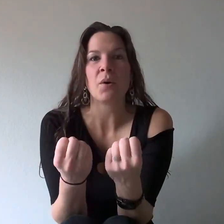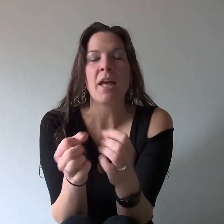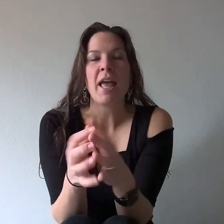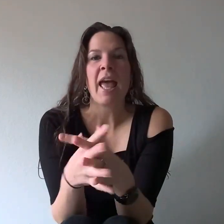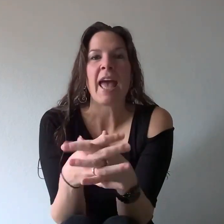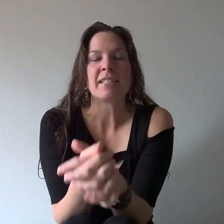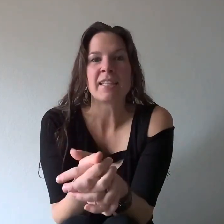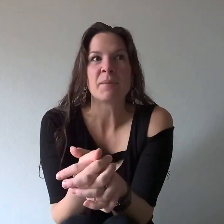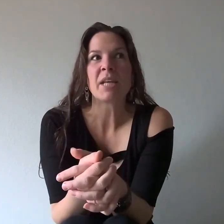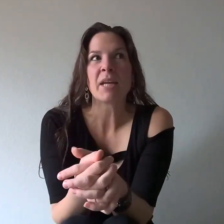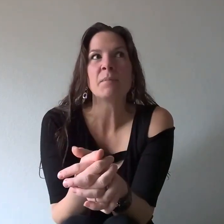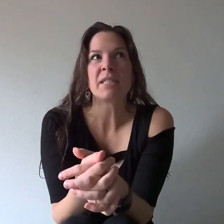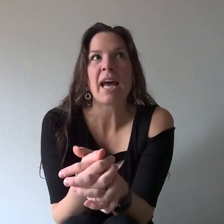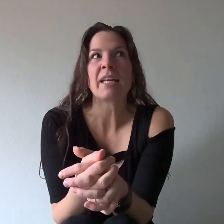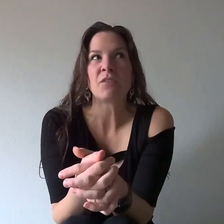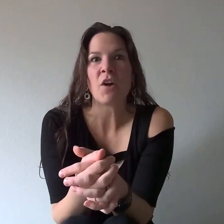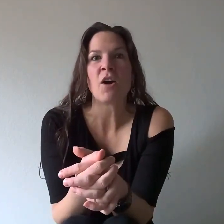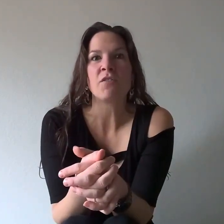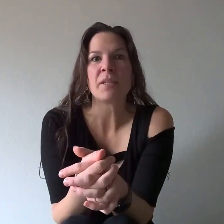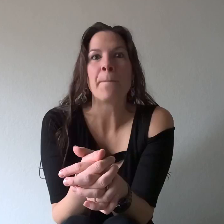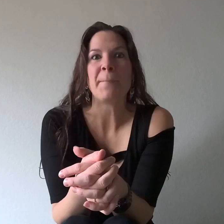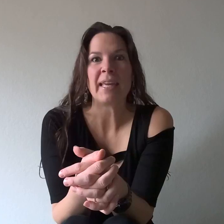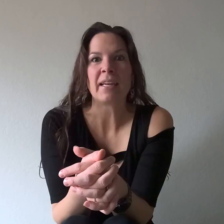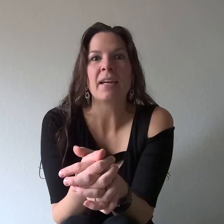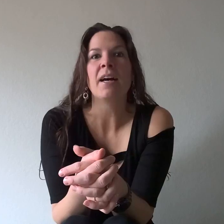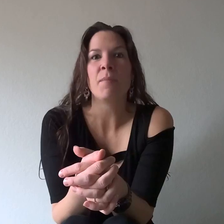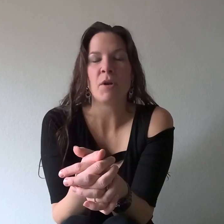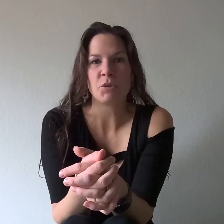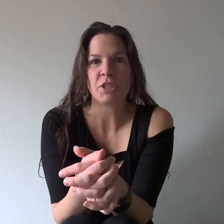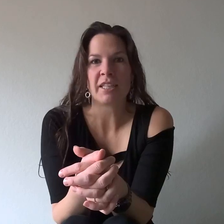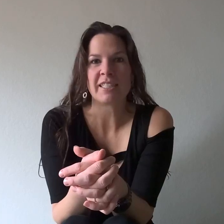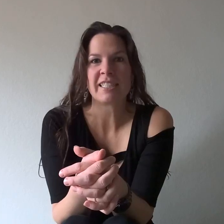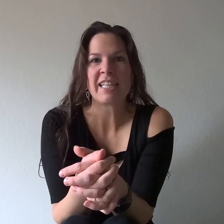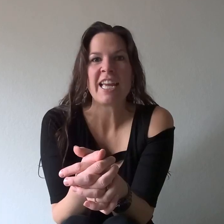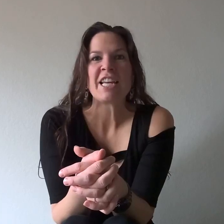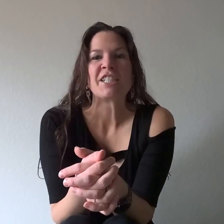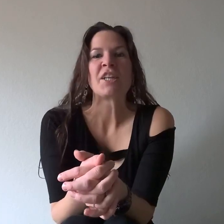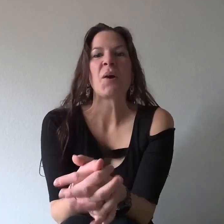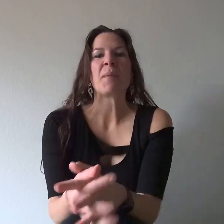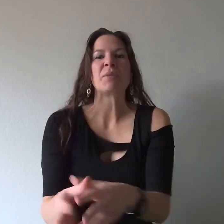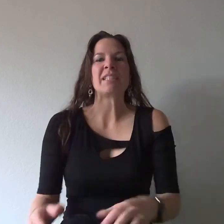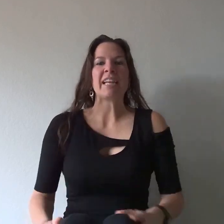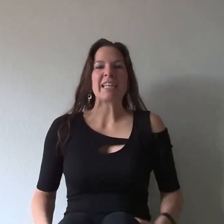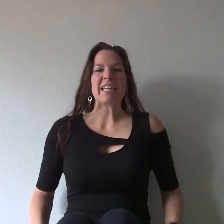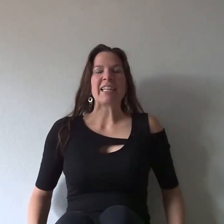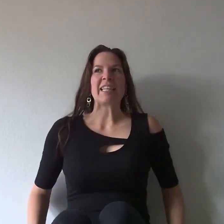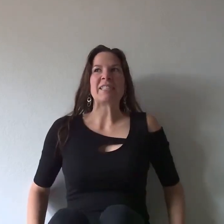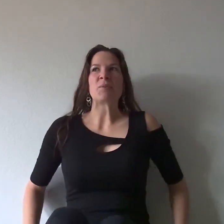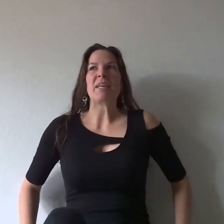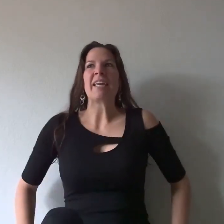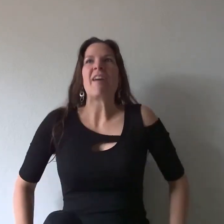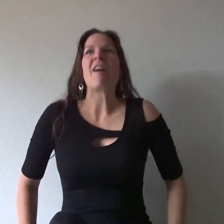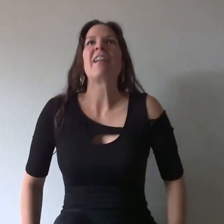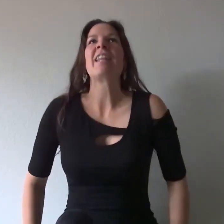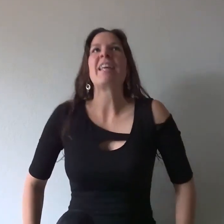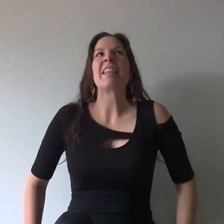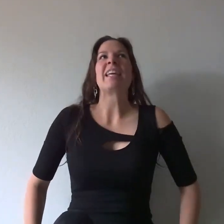and sometimes that involves big emotions. So I'm presenting it this week on the